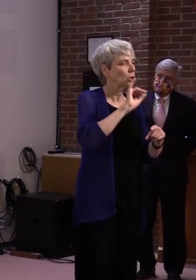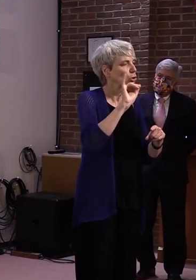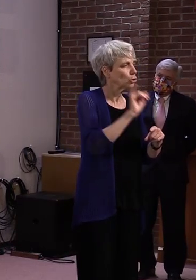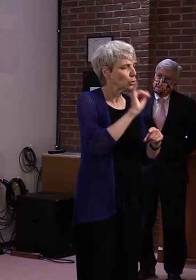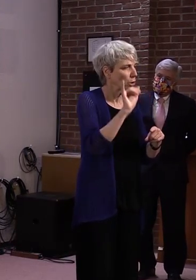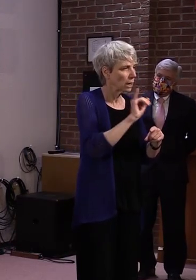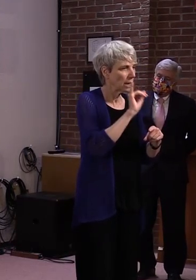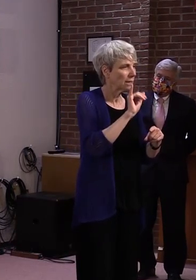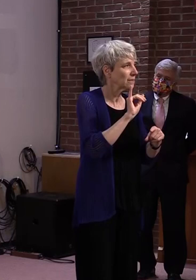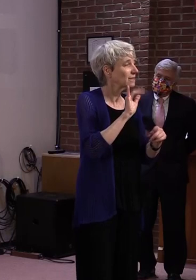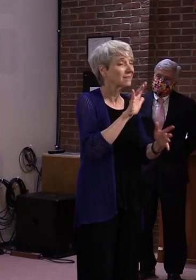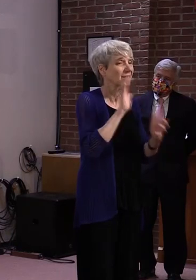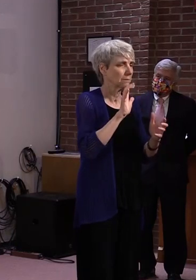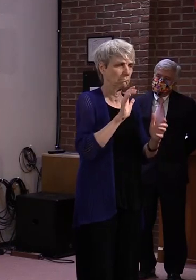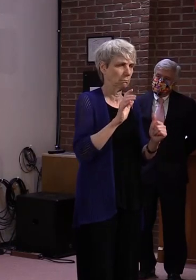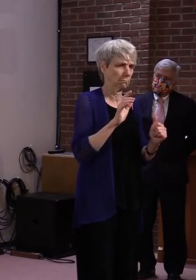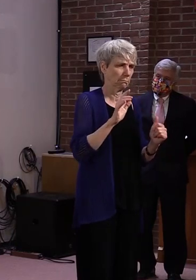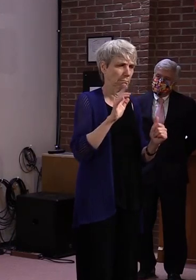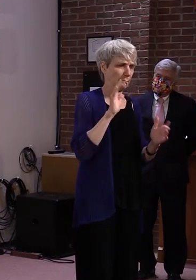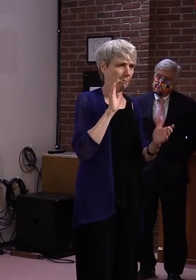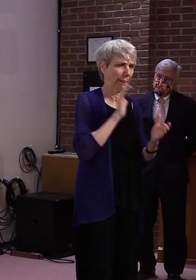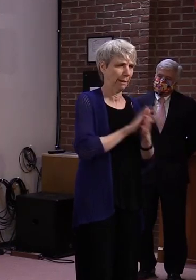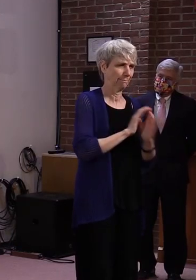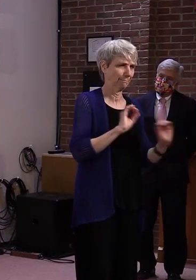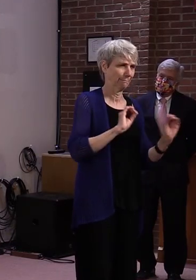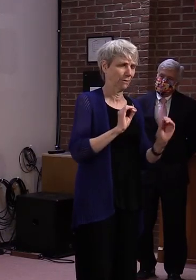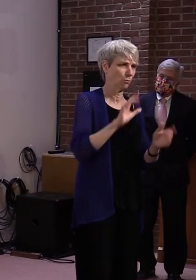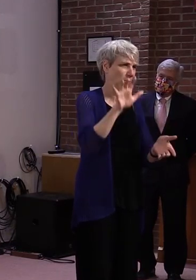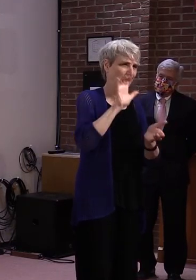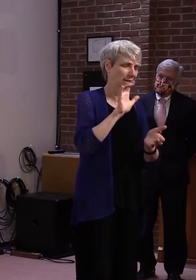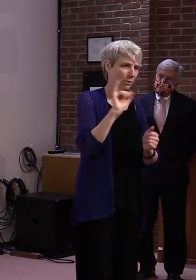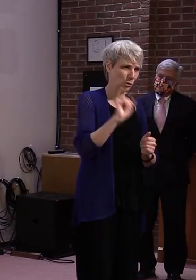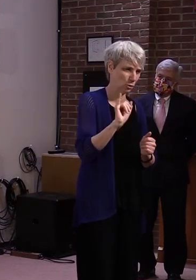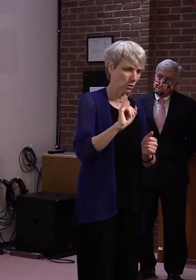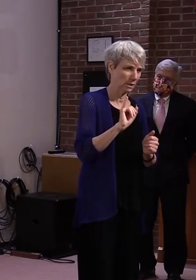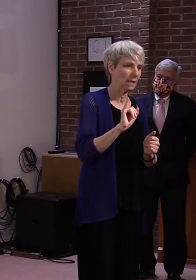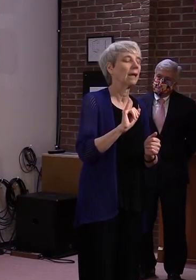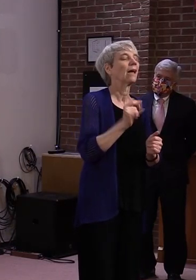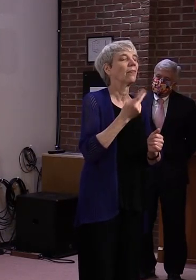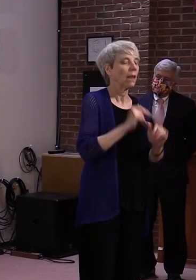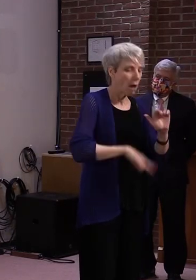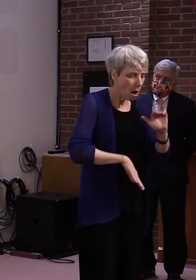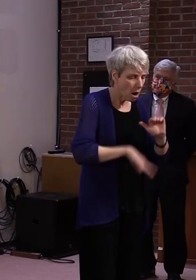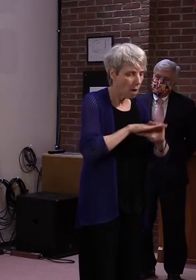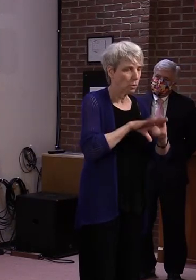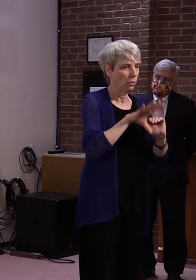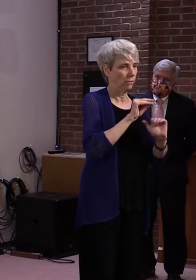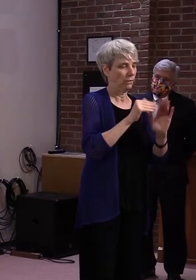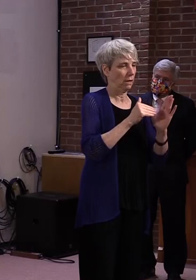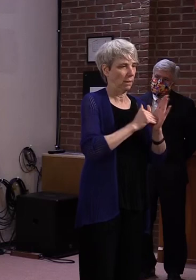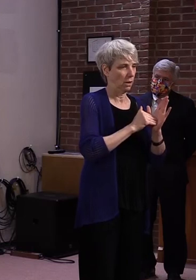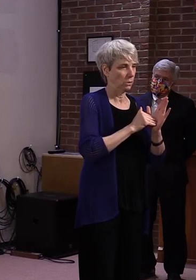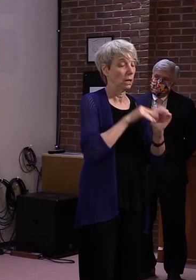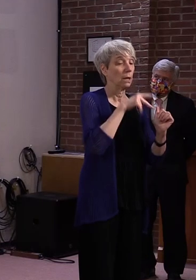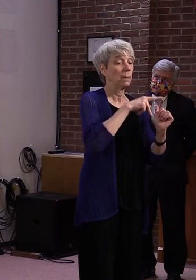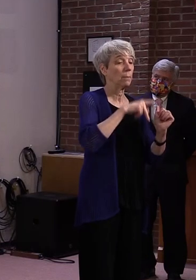confident nobody received. And then the maximum is 50K. are not subtracting out PPP nor